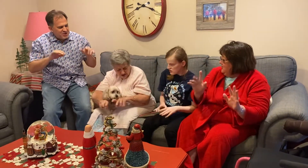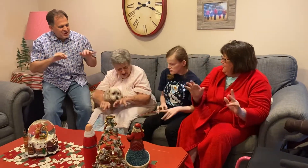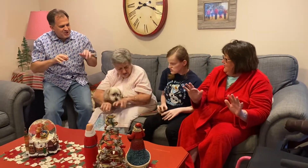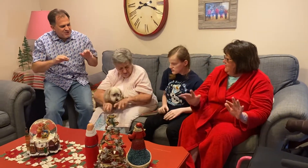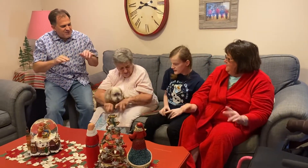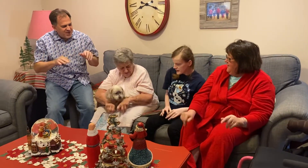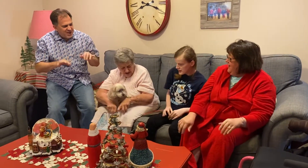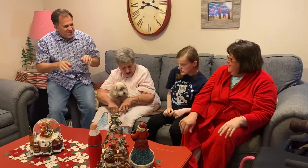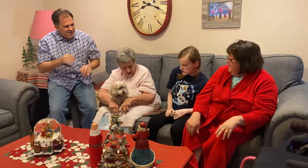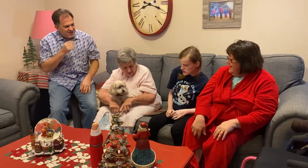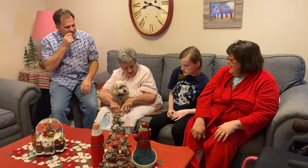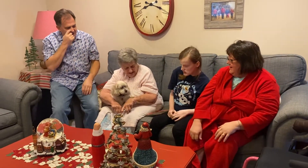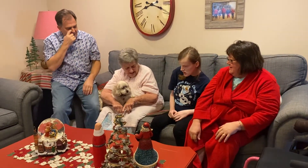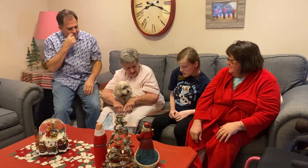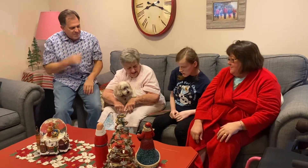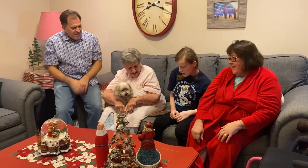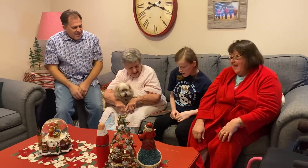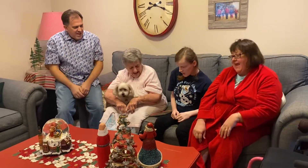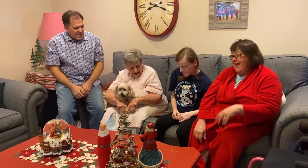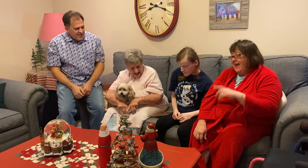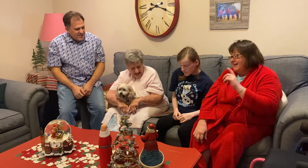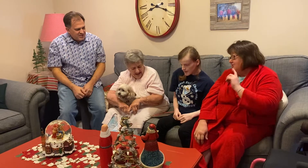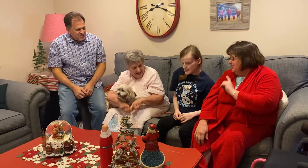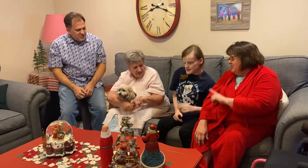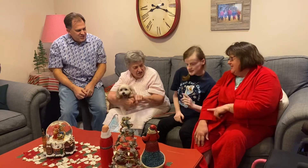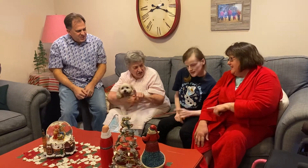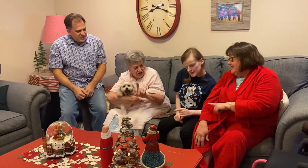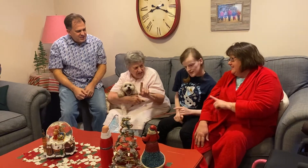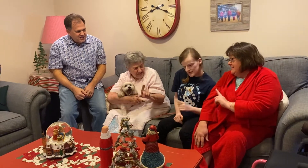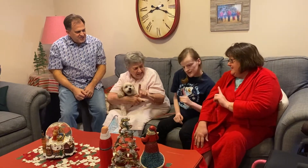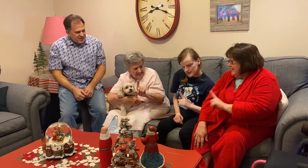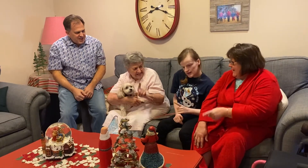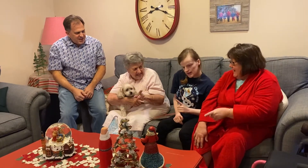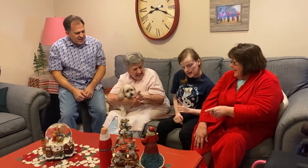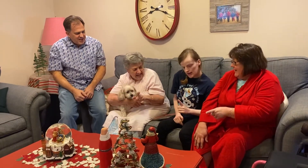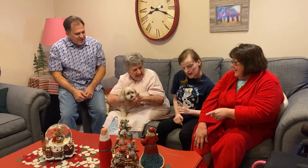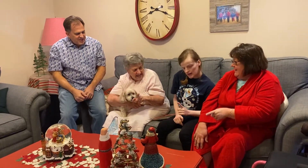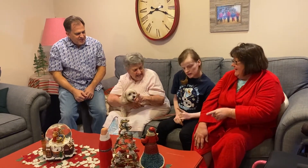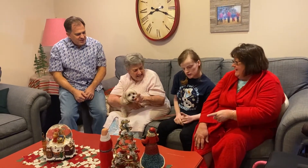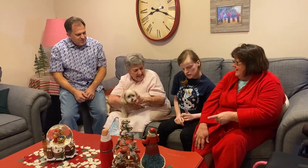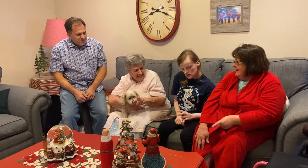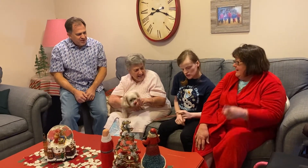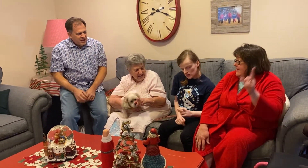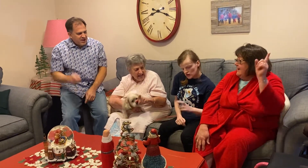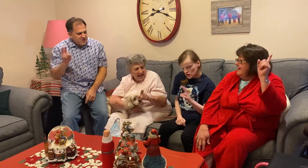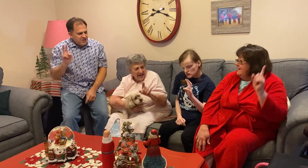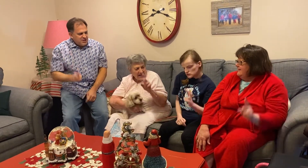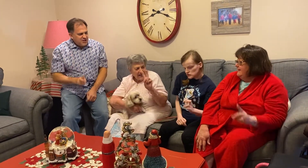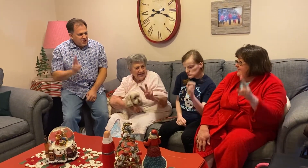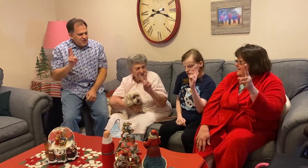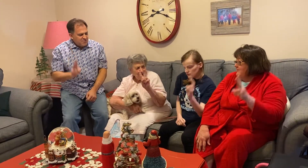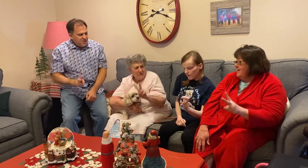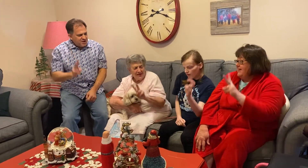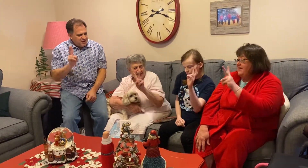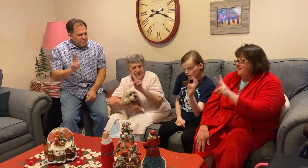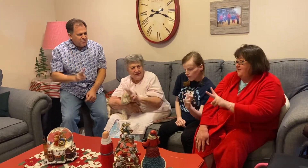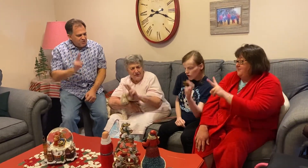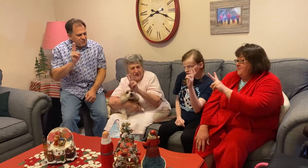fairy, and she said, Little bunny foo